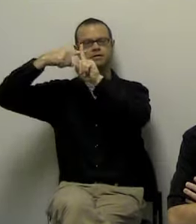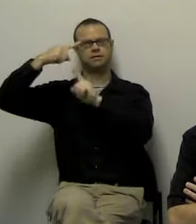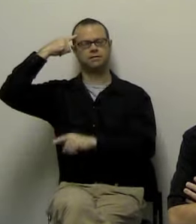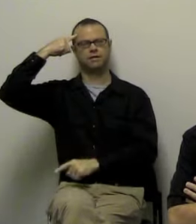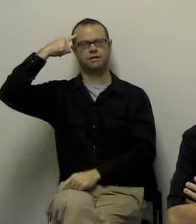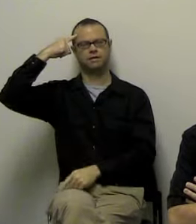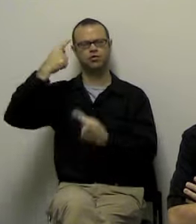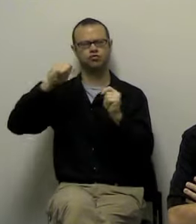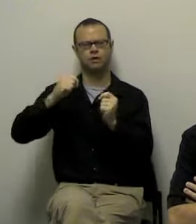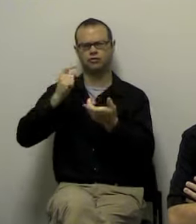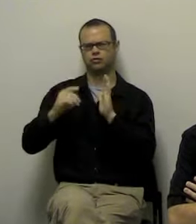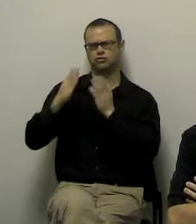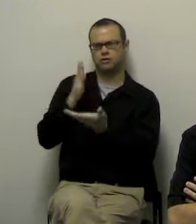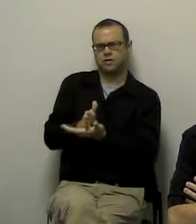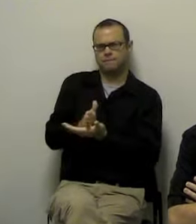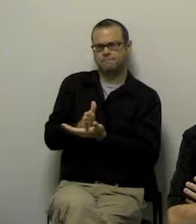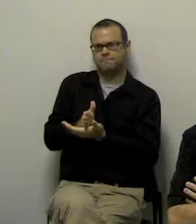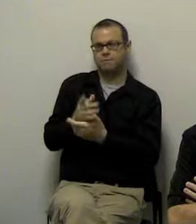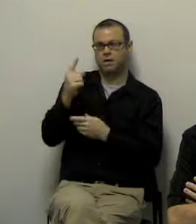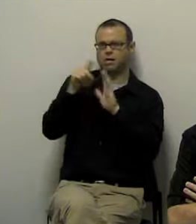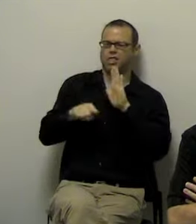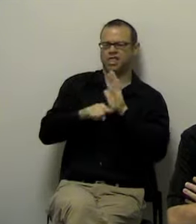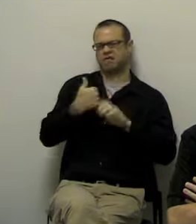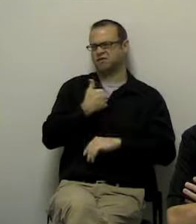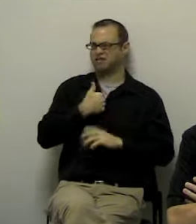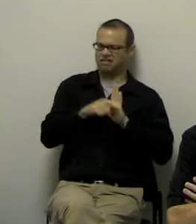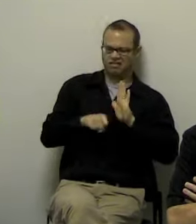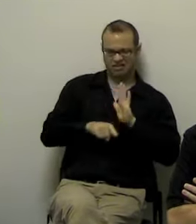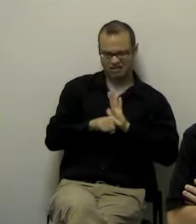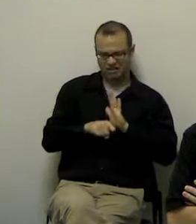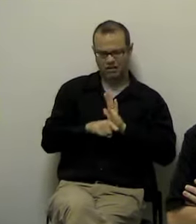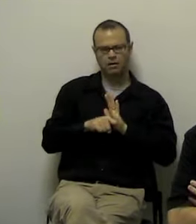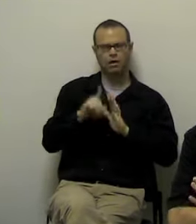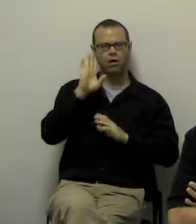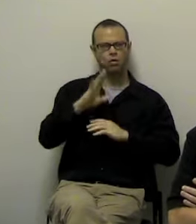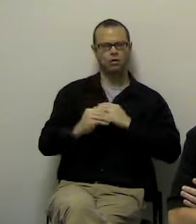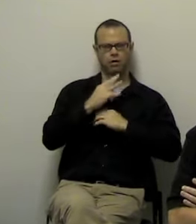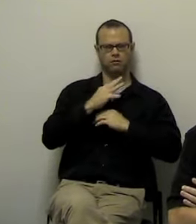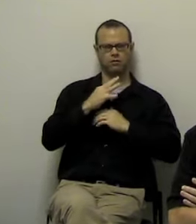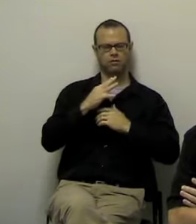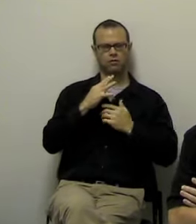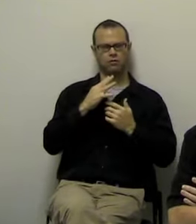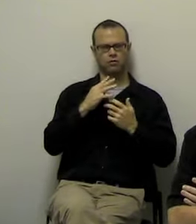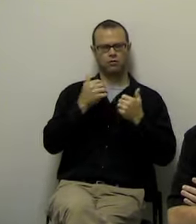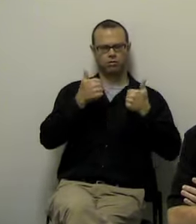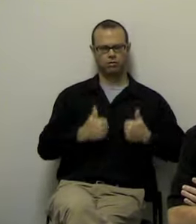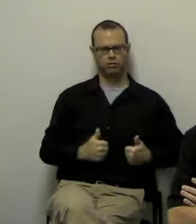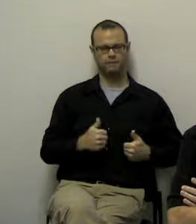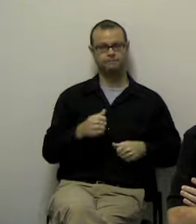negative self-talk. The more you do this, you'll increase your own lifespan. You'll have a lower